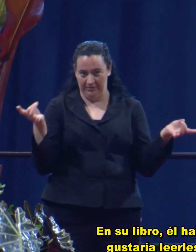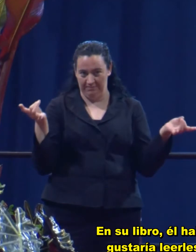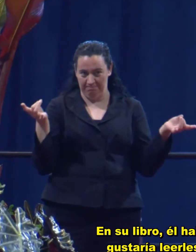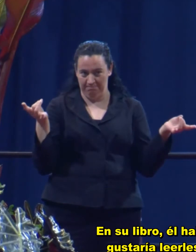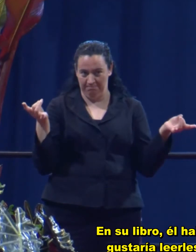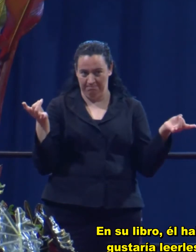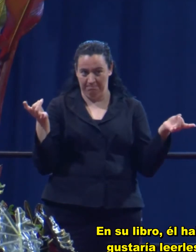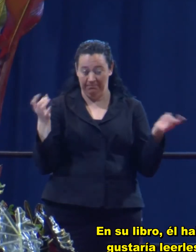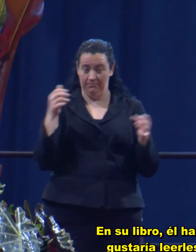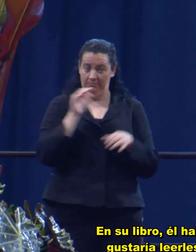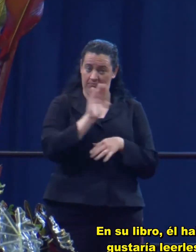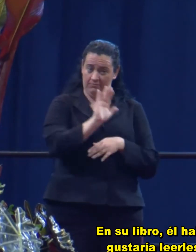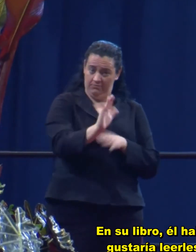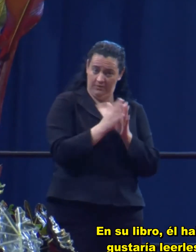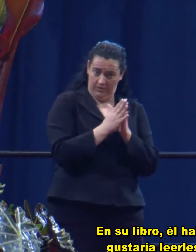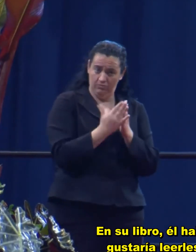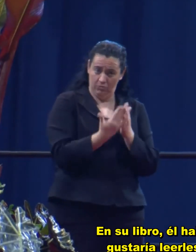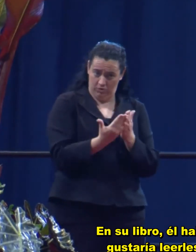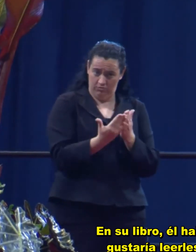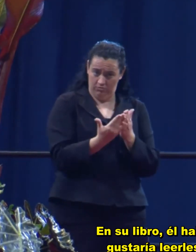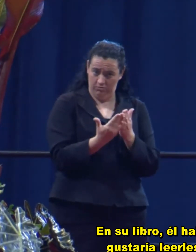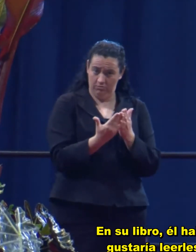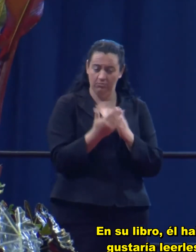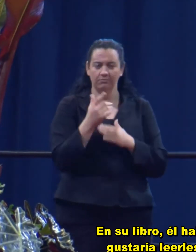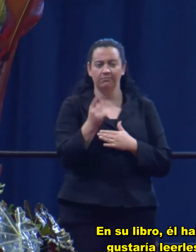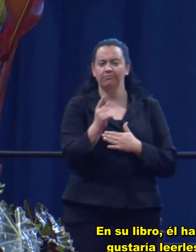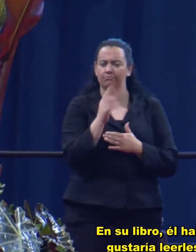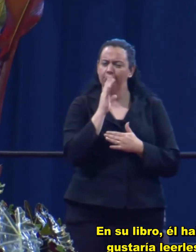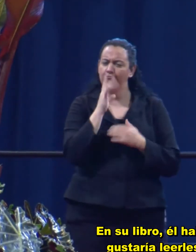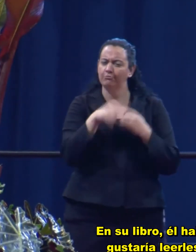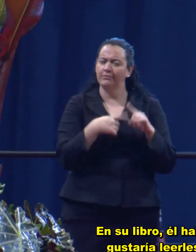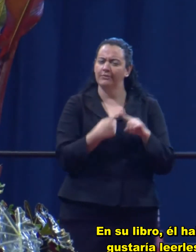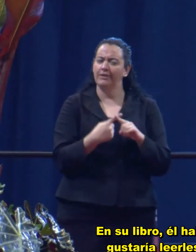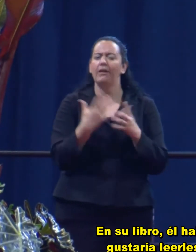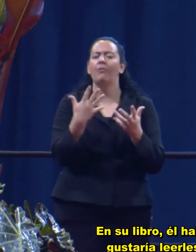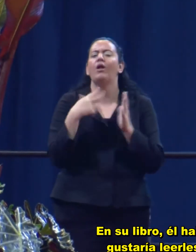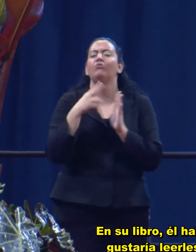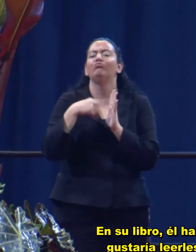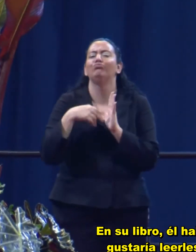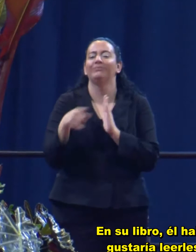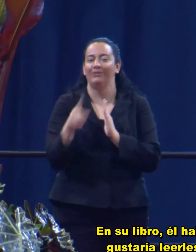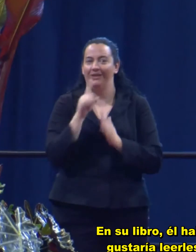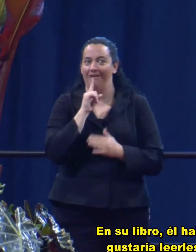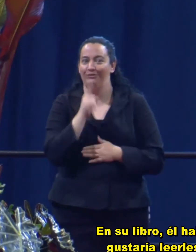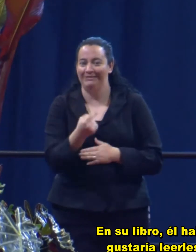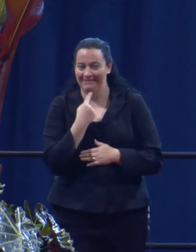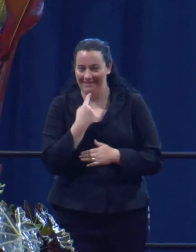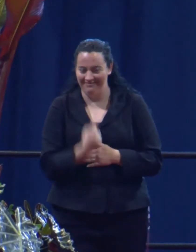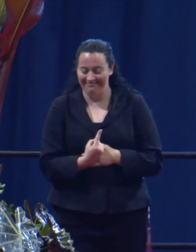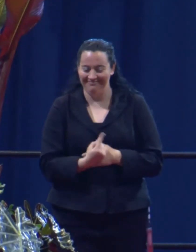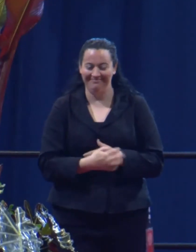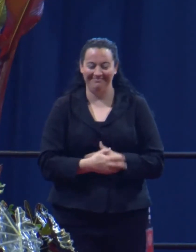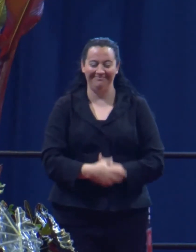In his book, he speaks about it, and I'd like to read you what it is that he actually said.